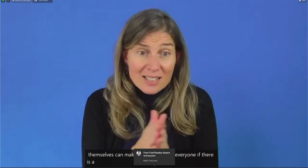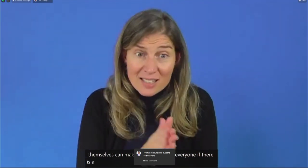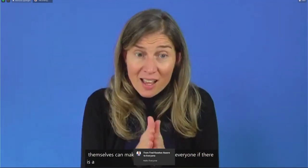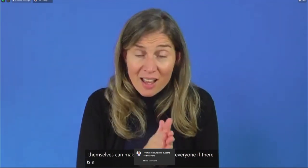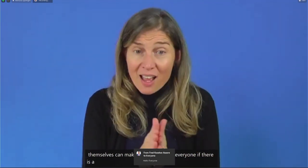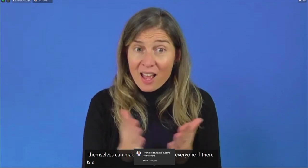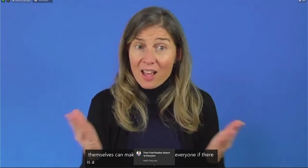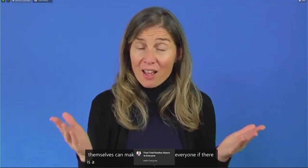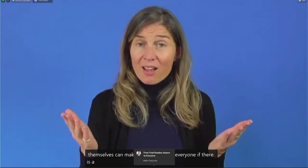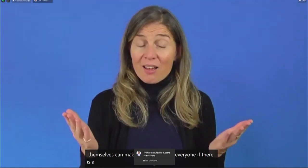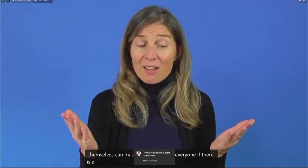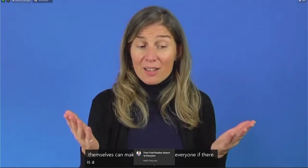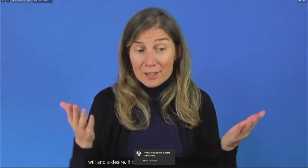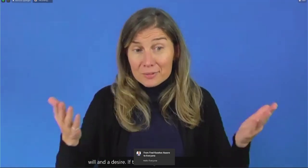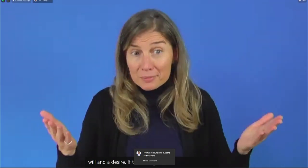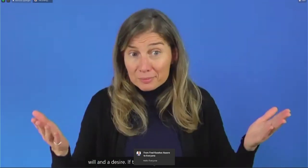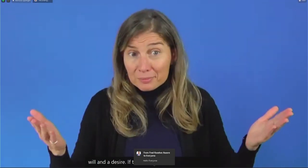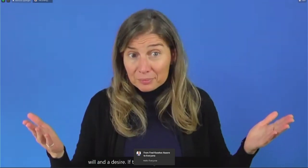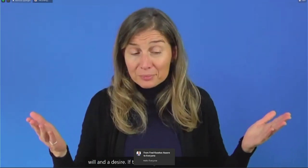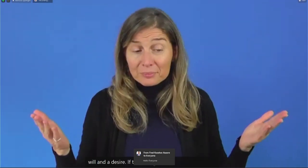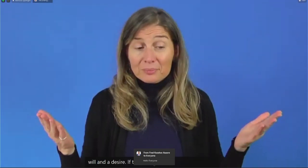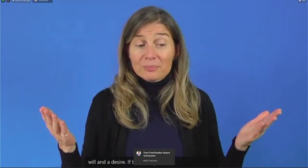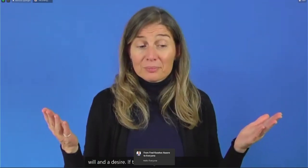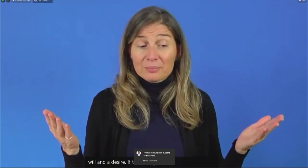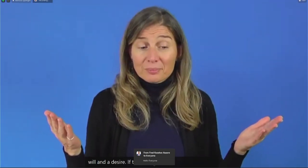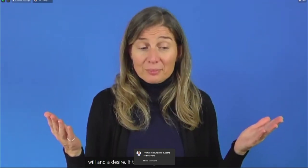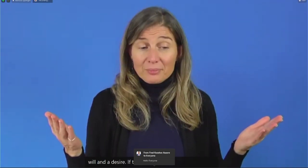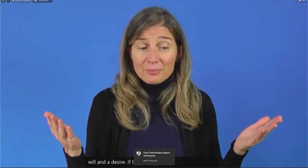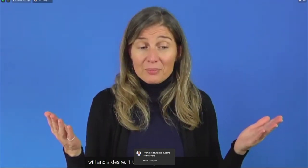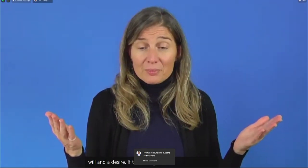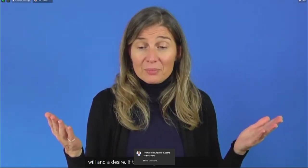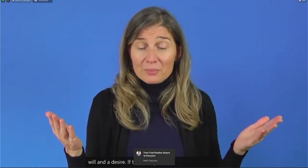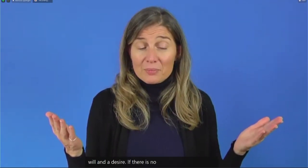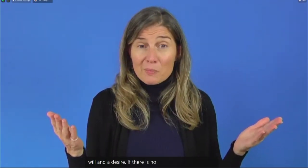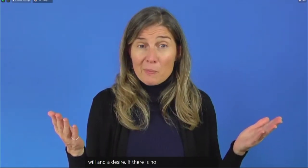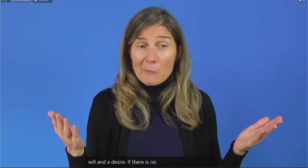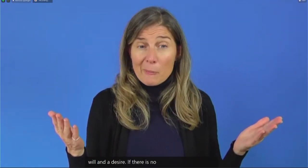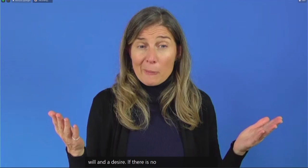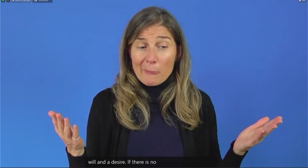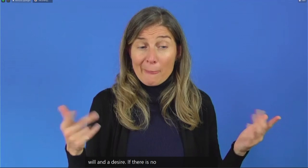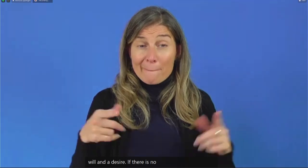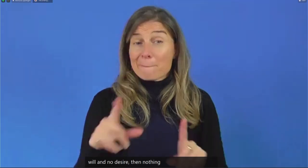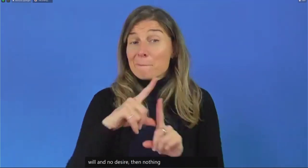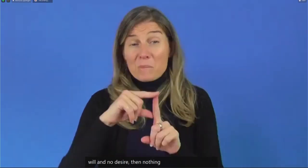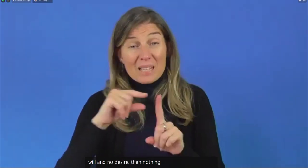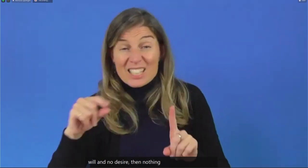the nothing can make the internet platforms and the digital domains accessible. But